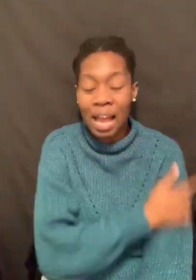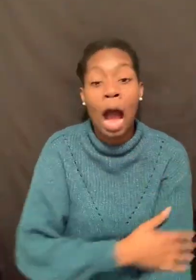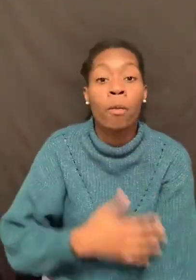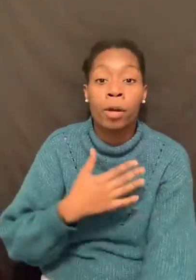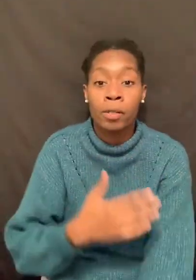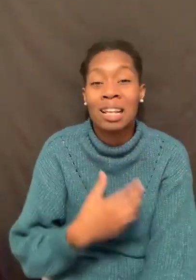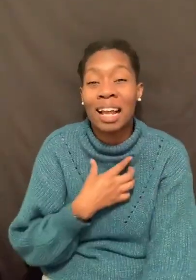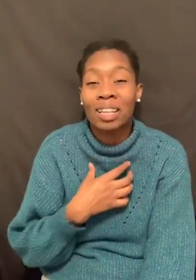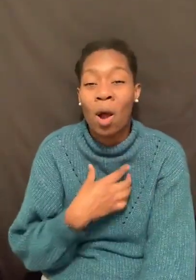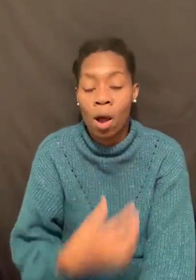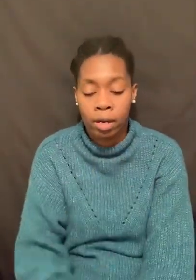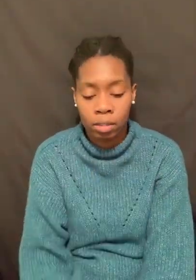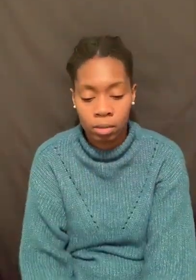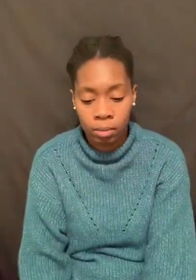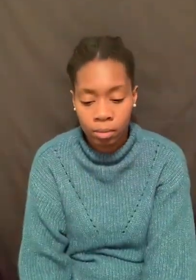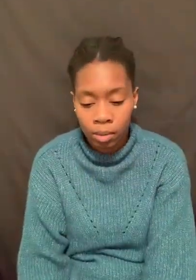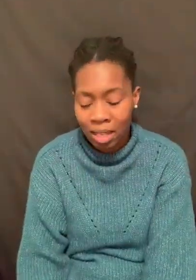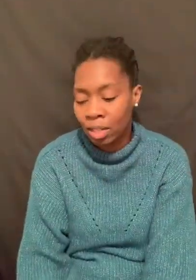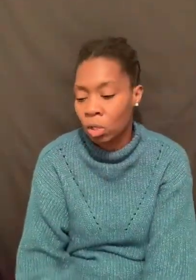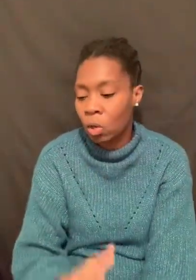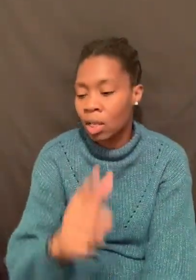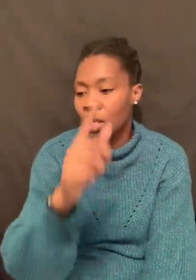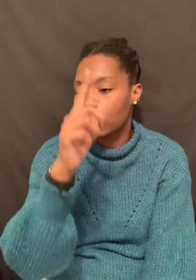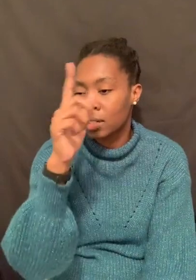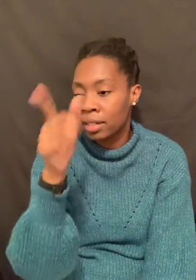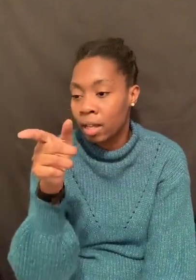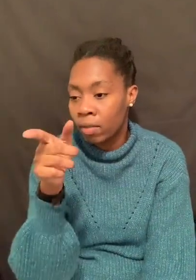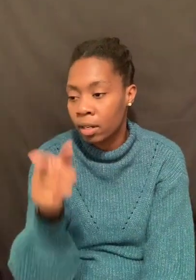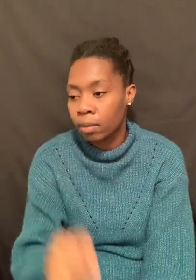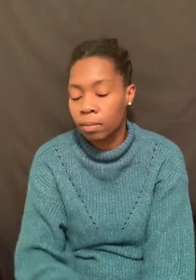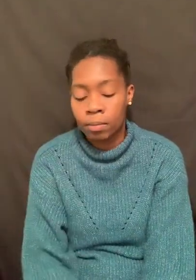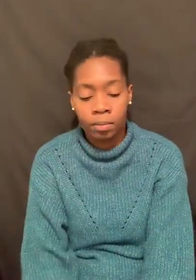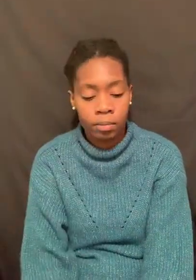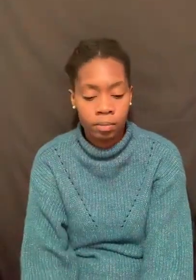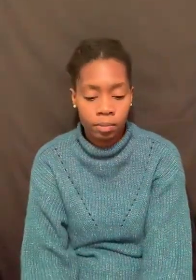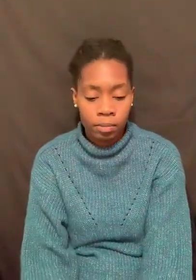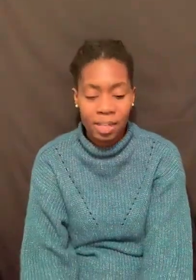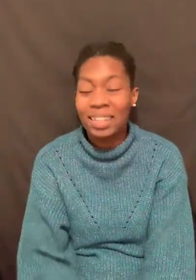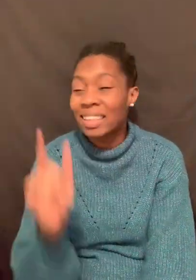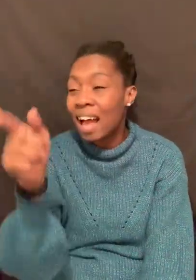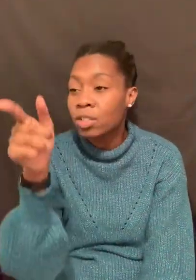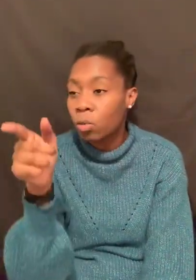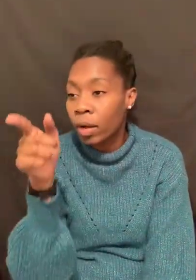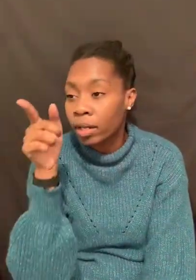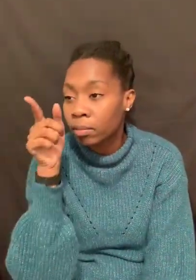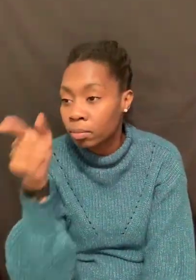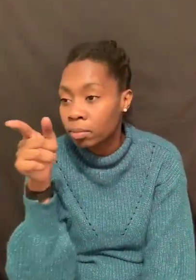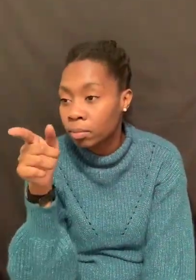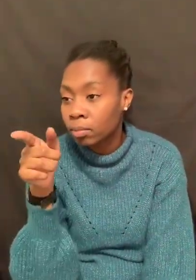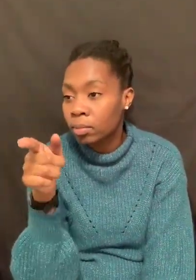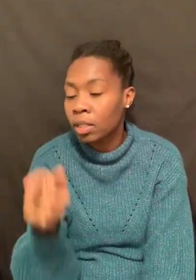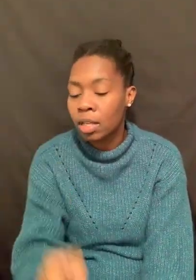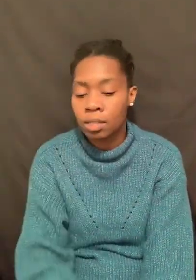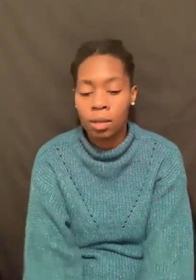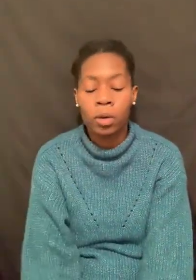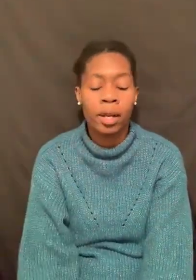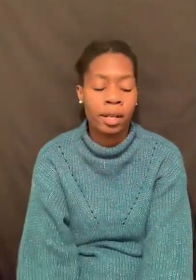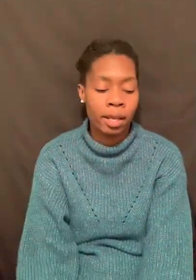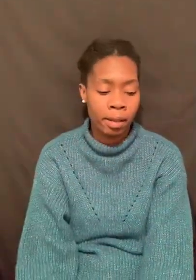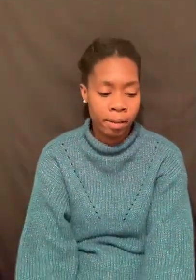outward, because I look at the heart. And the Lord loved David. That's the one. He's an unrighteous guy.